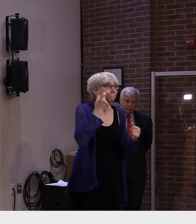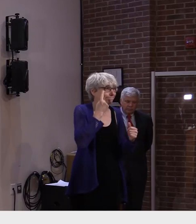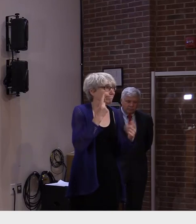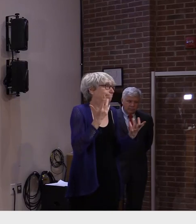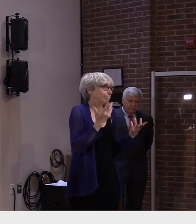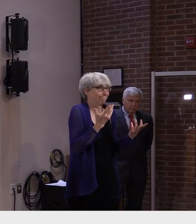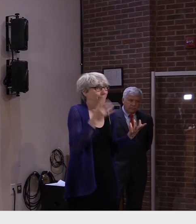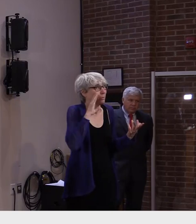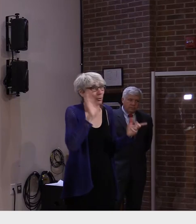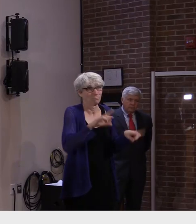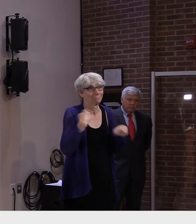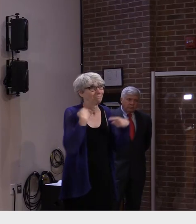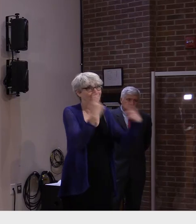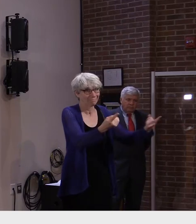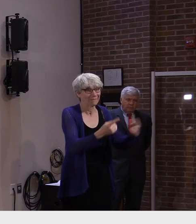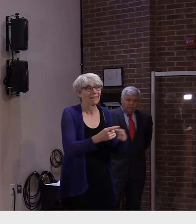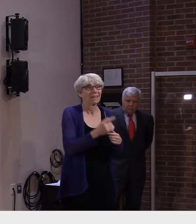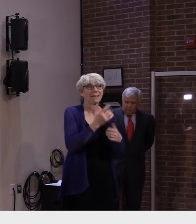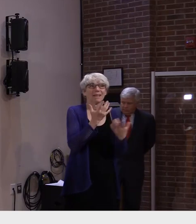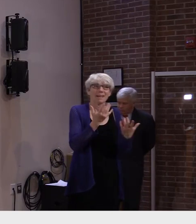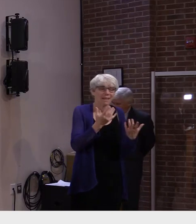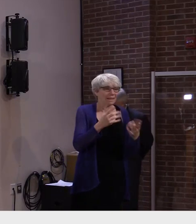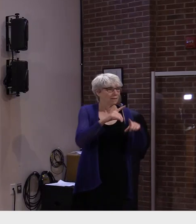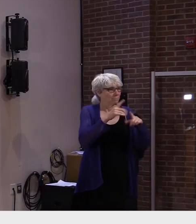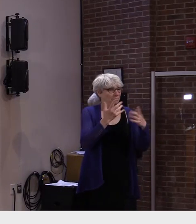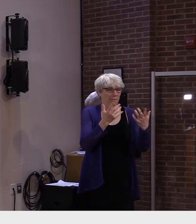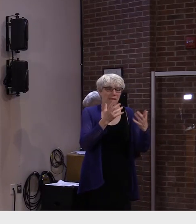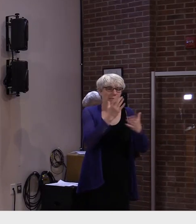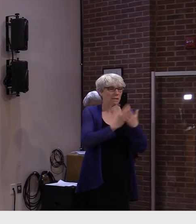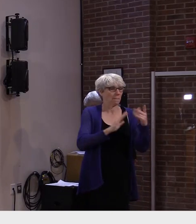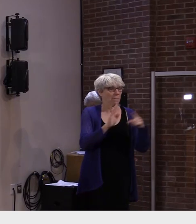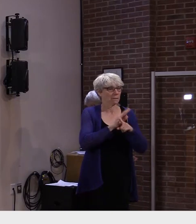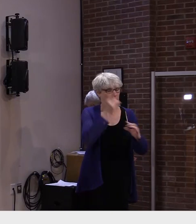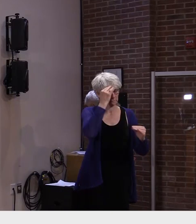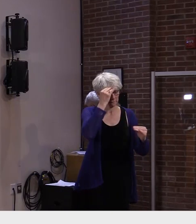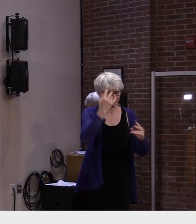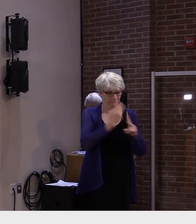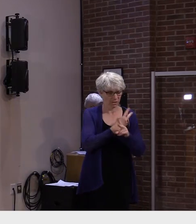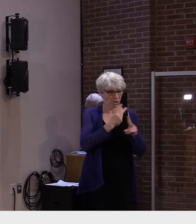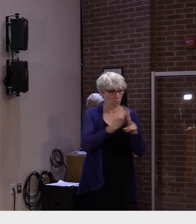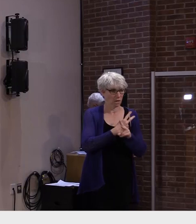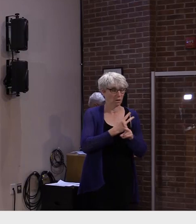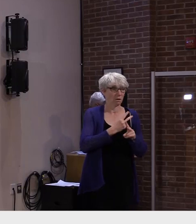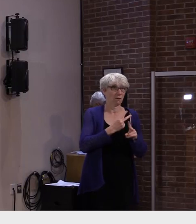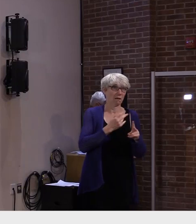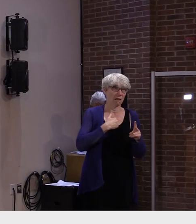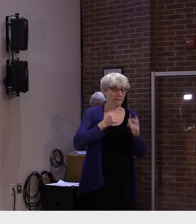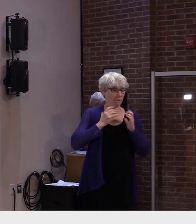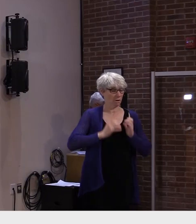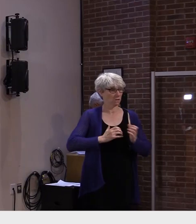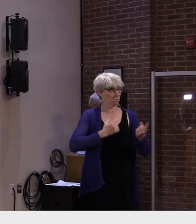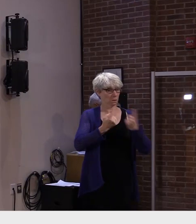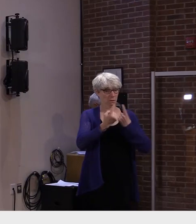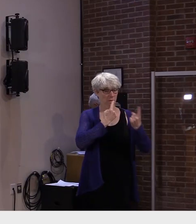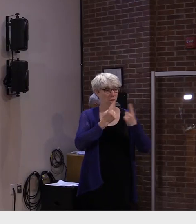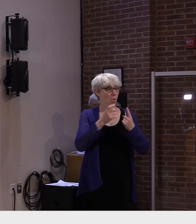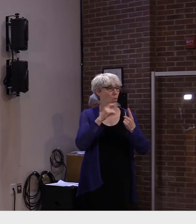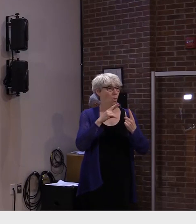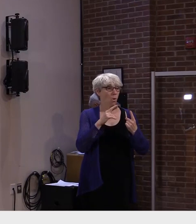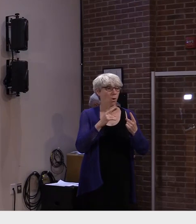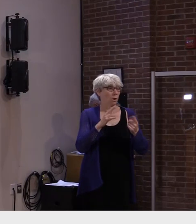coming through their door or whether it's their employees, they have to do their own risk assessment and decide if that